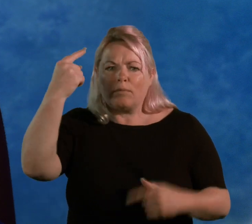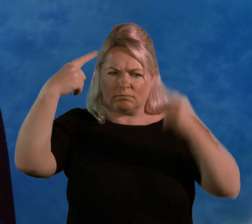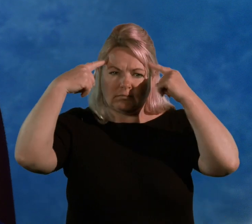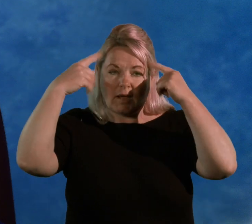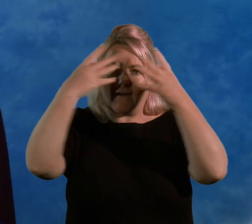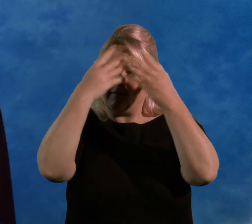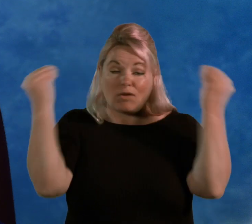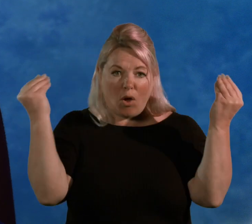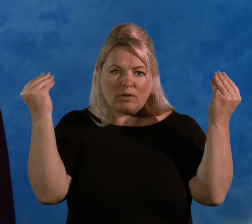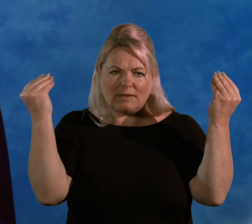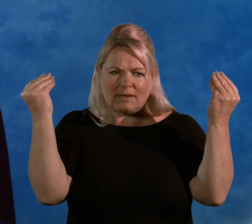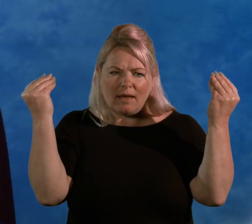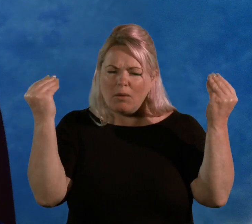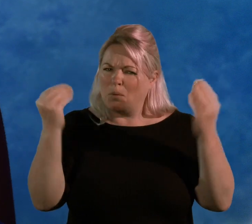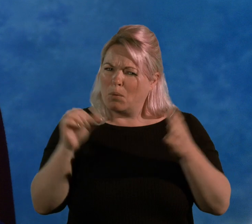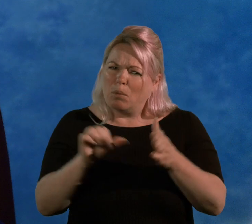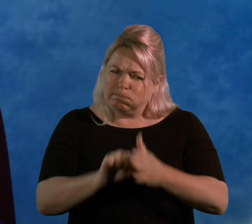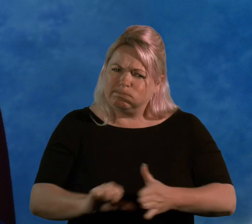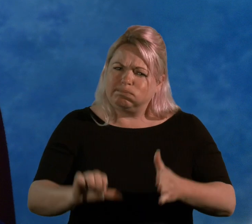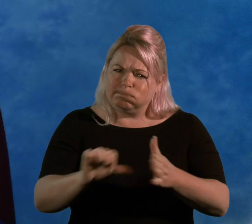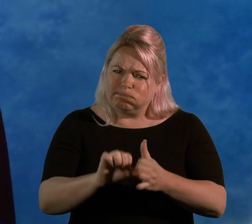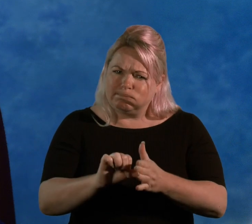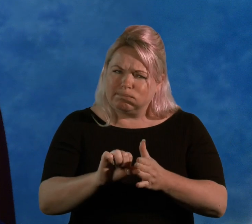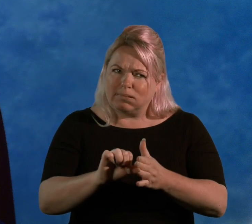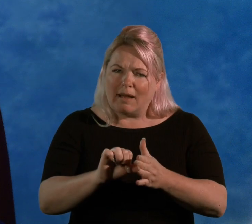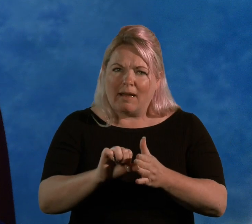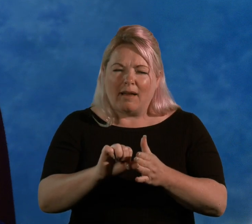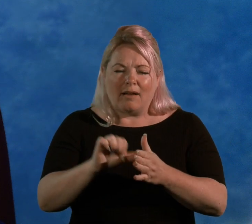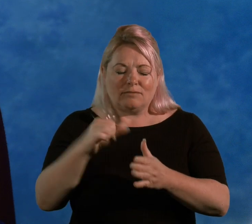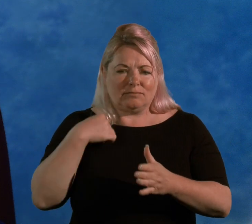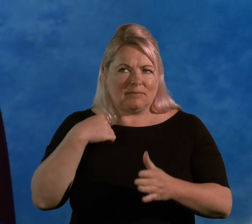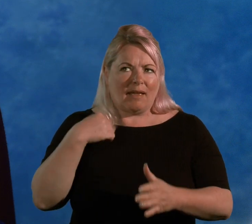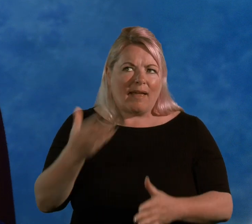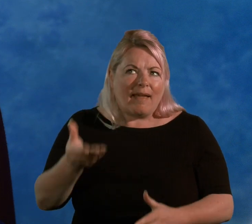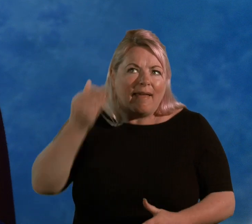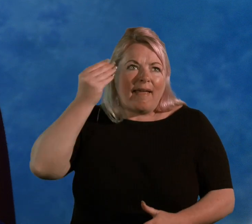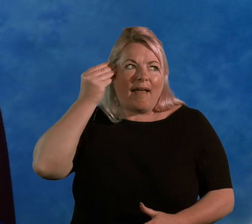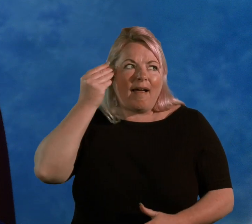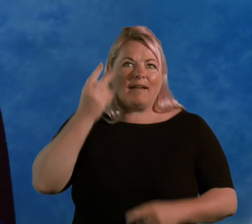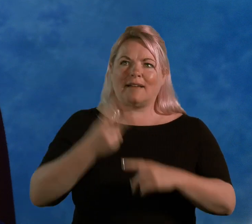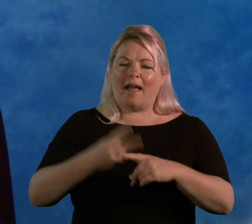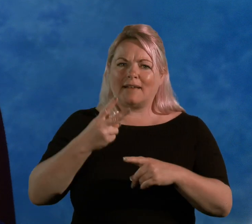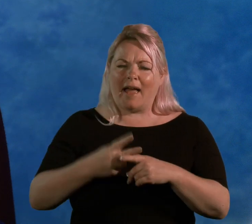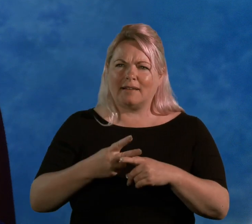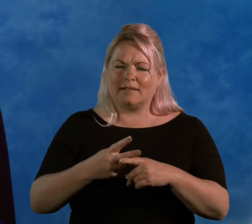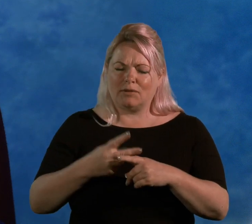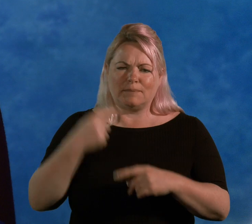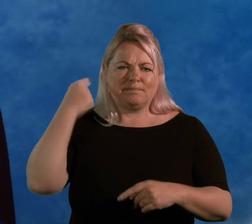it's terribly difficult to realize that you're hearing again. And it sounds very tinny.